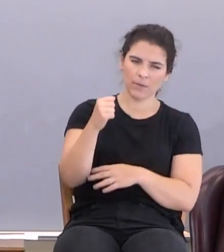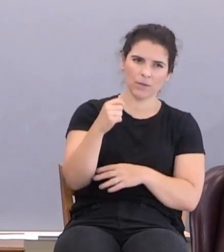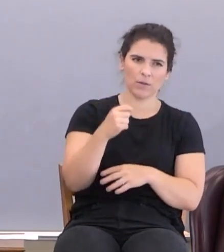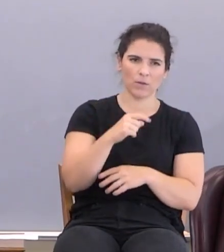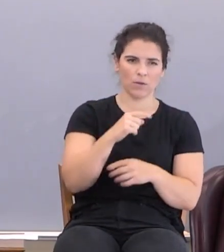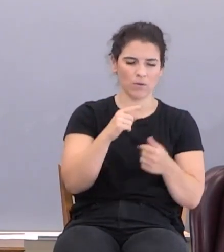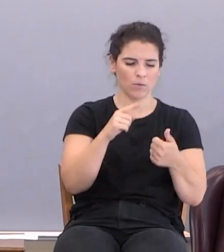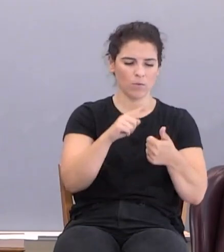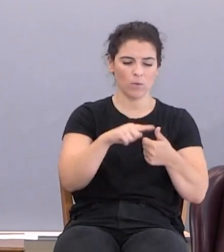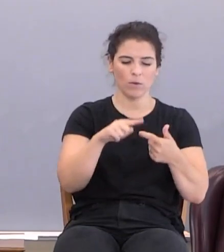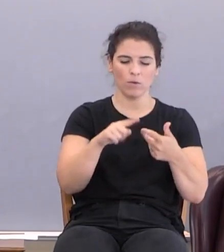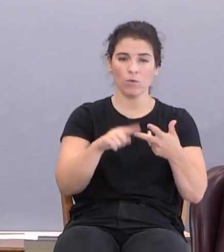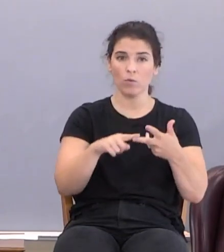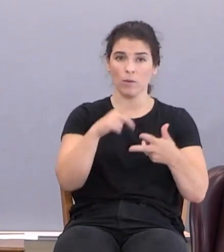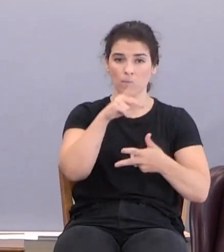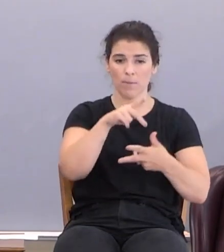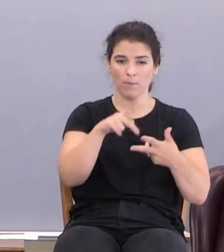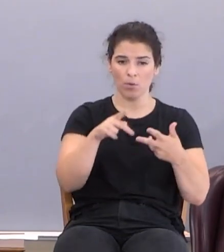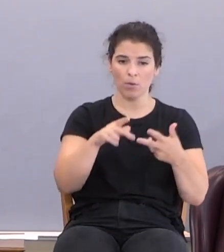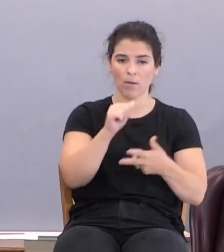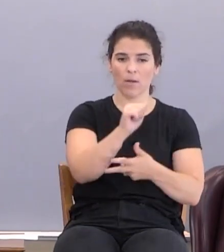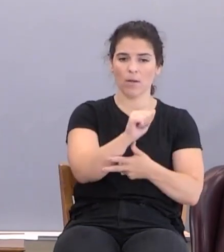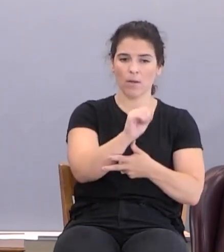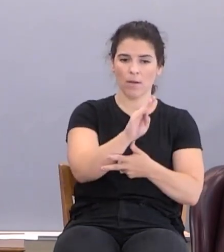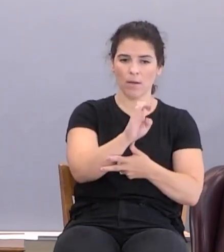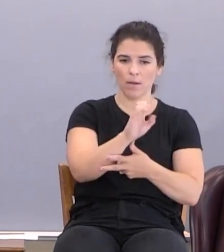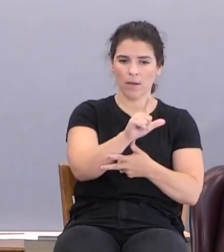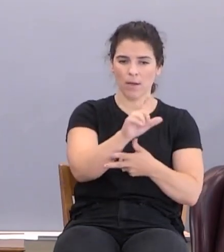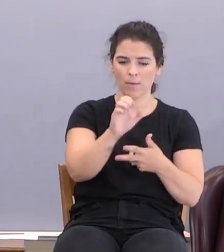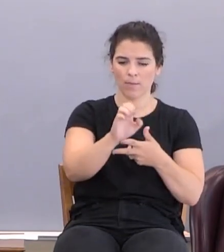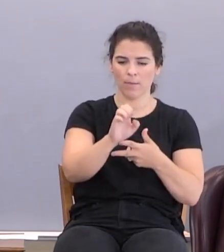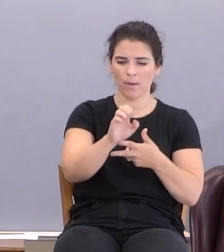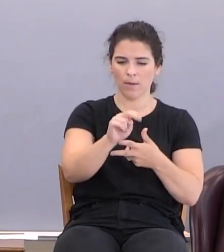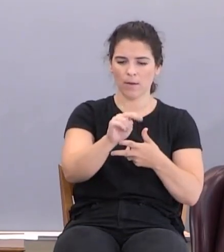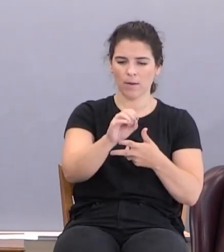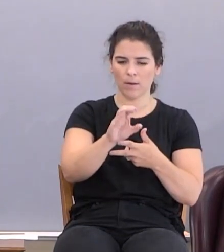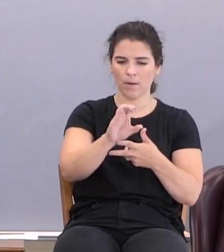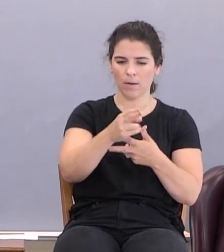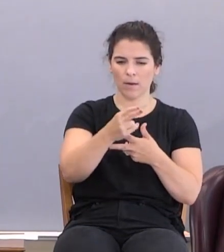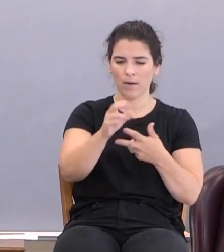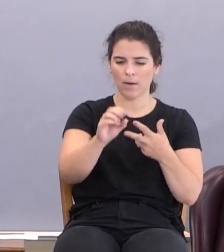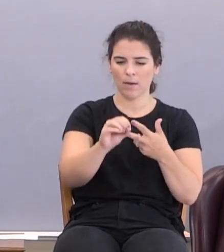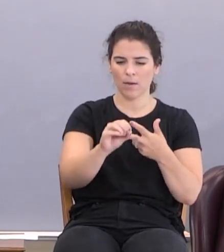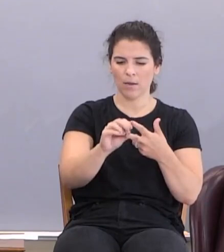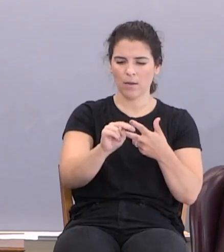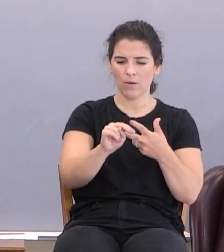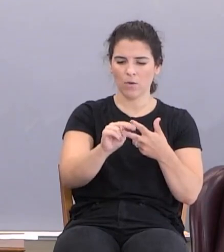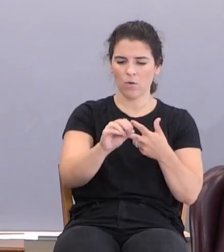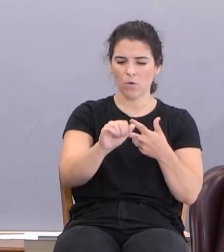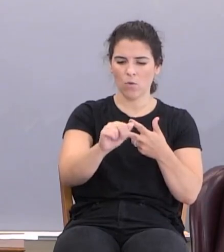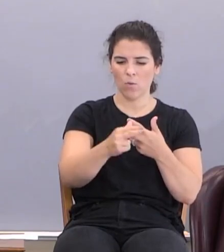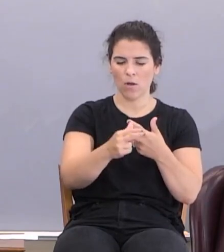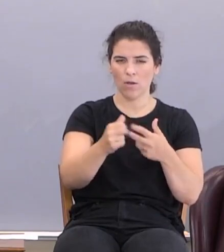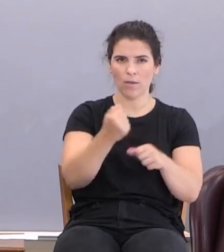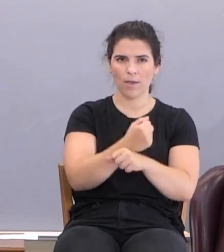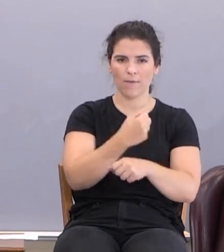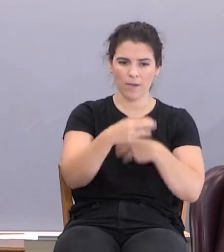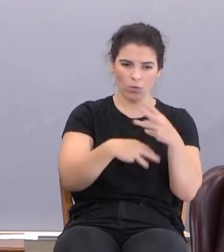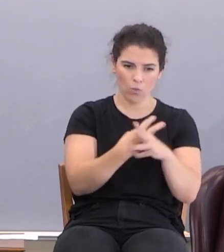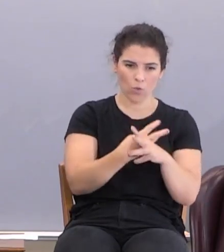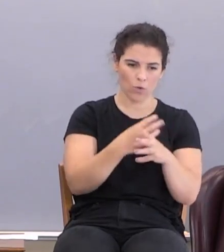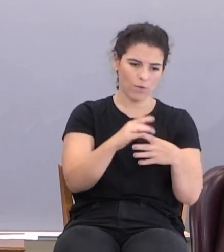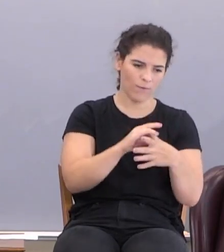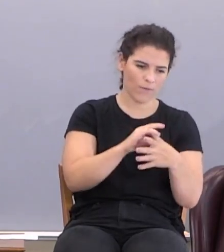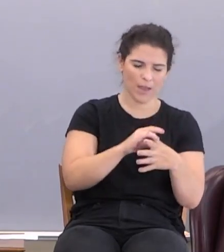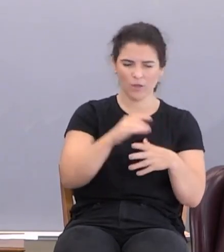three people to list, Abel, Enoch, and Noah, they fight the world, the flesh, and the devil. And they